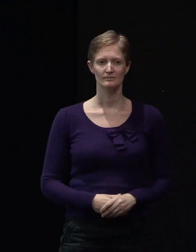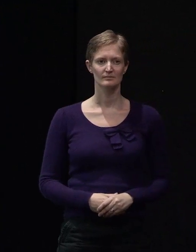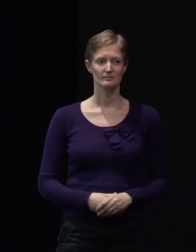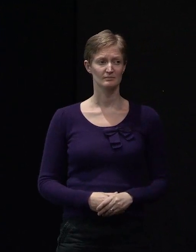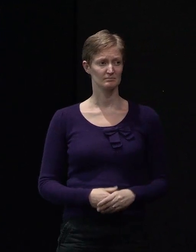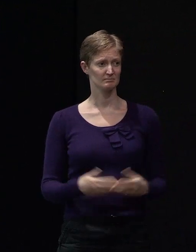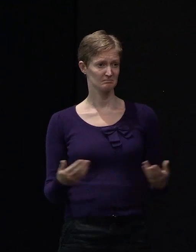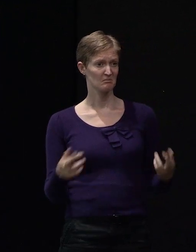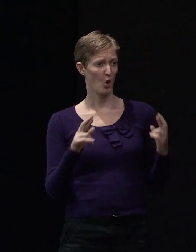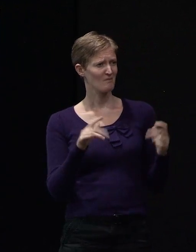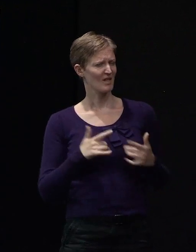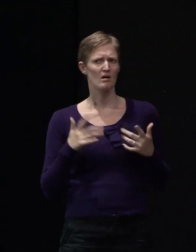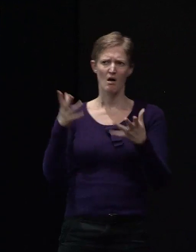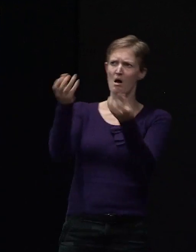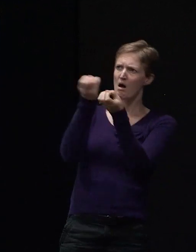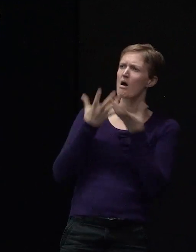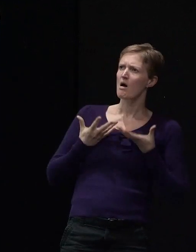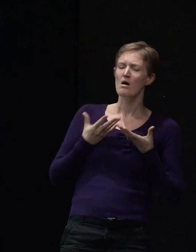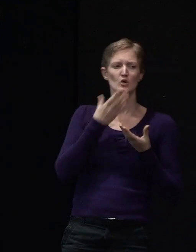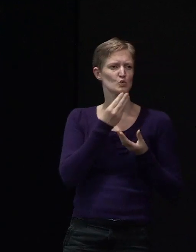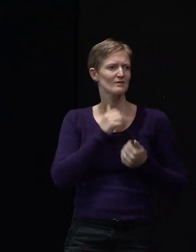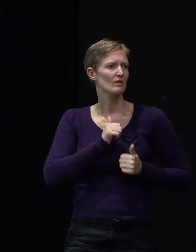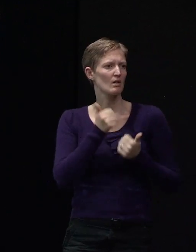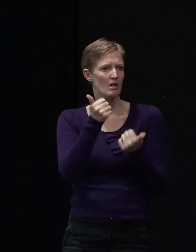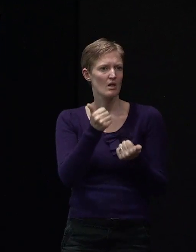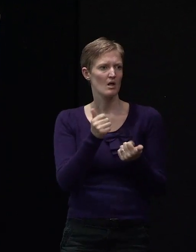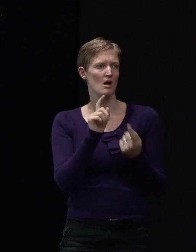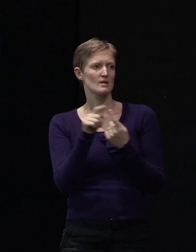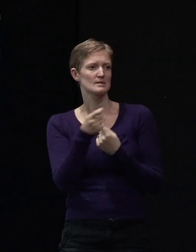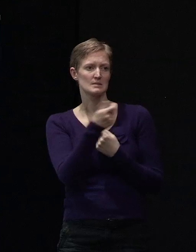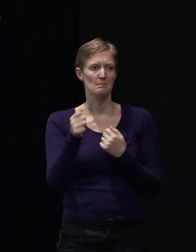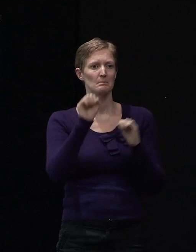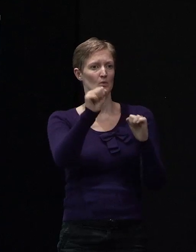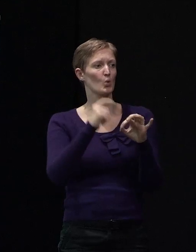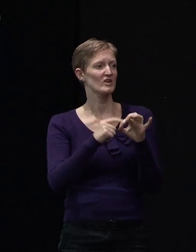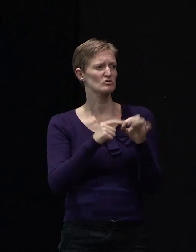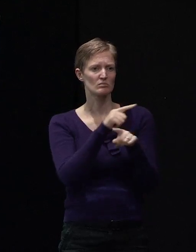I hope that was useful and it was answered some questions. Any questions from the floor?